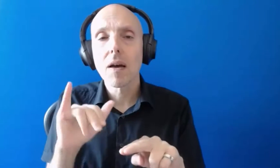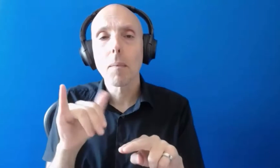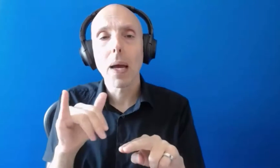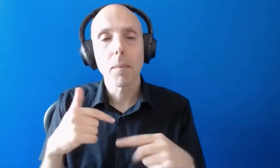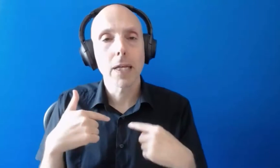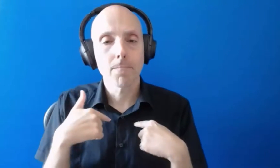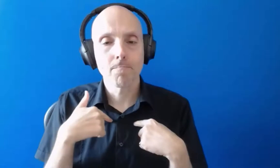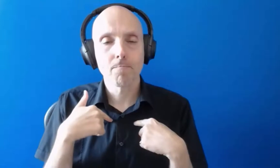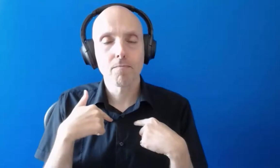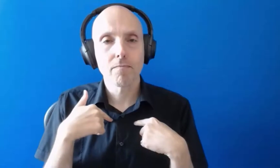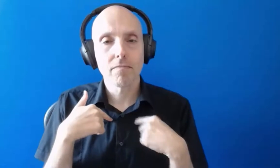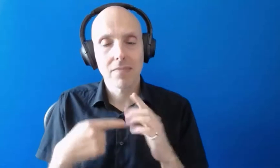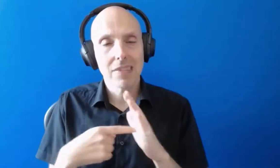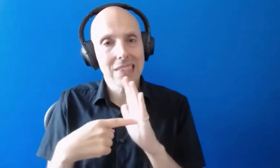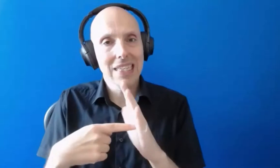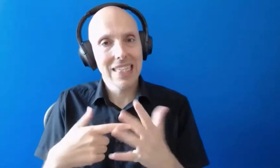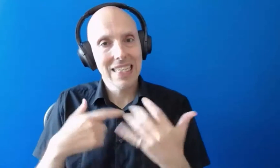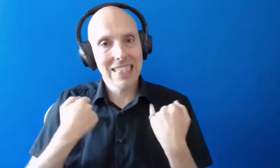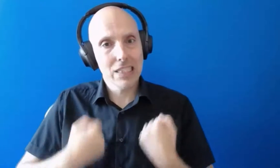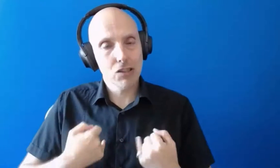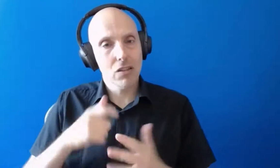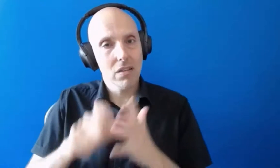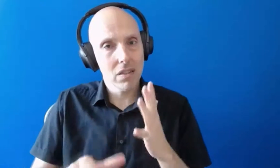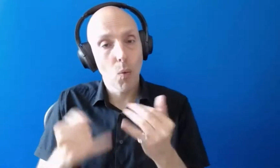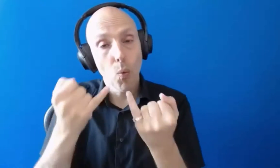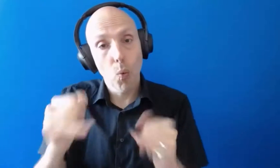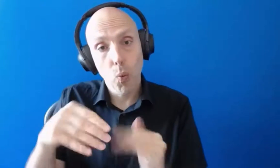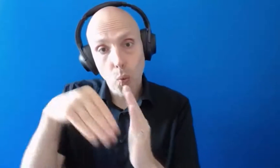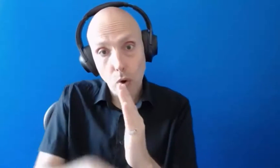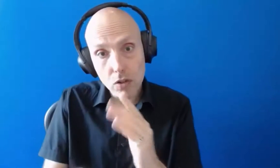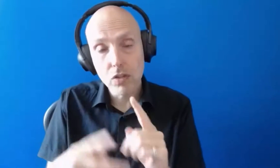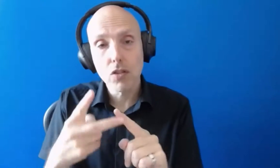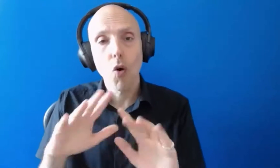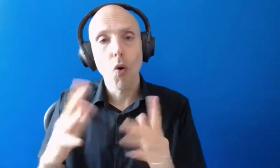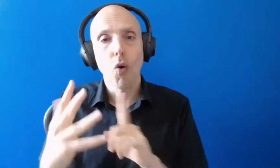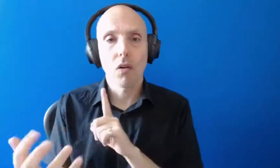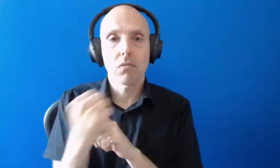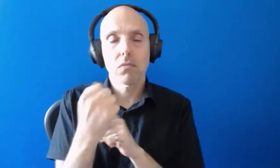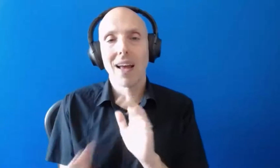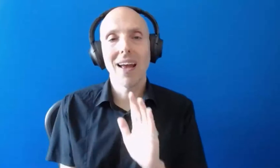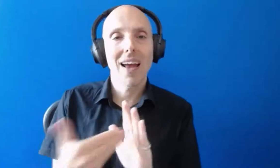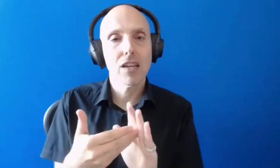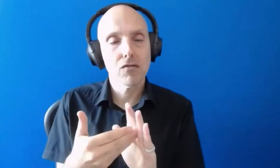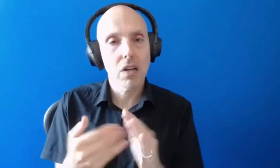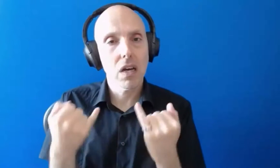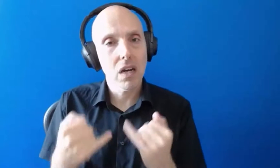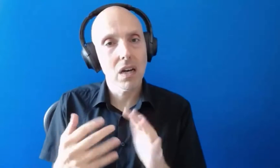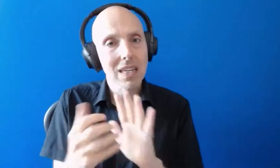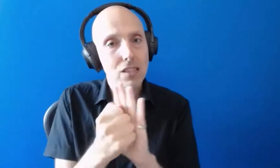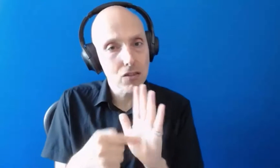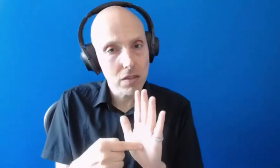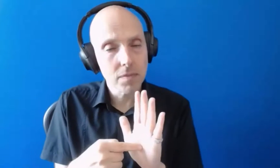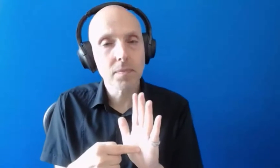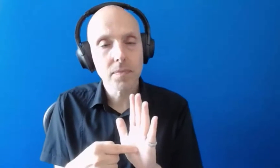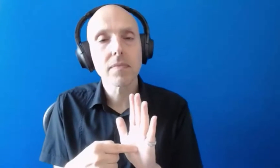worsening of your condition or and you subsequently been diagnosed with an additional condition we might need you